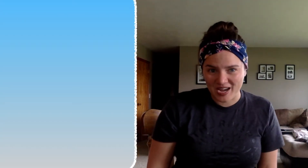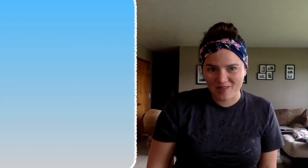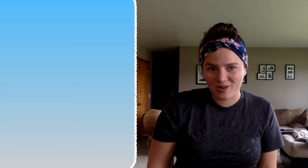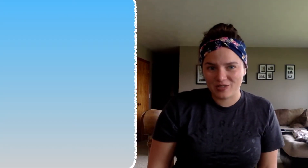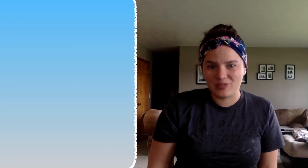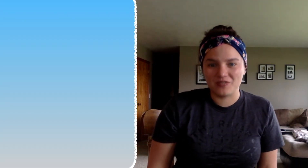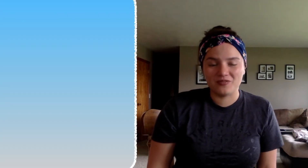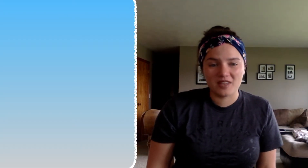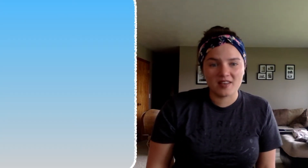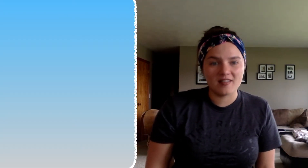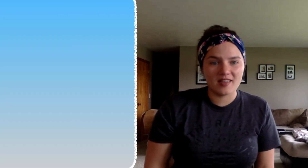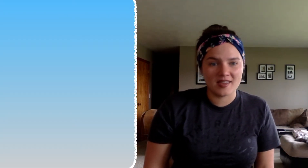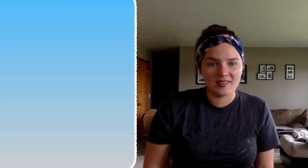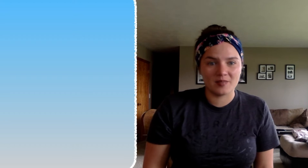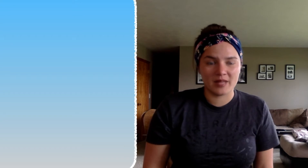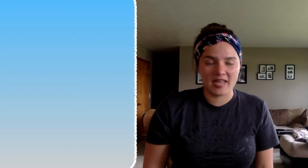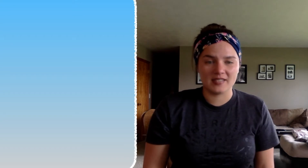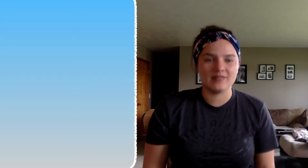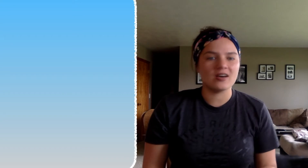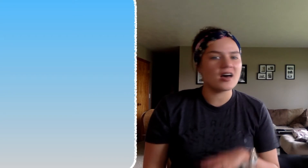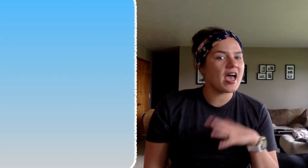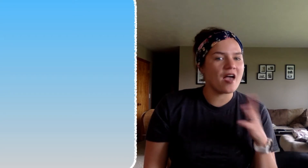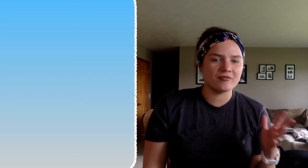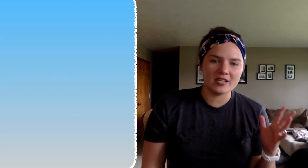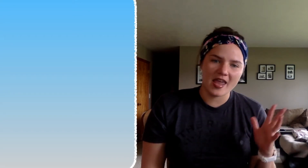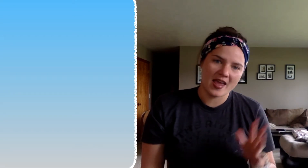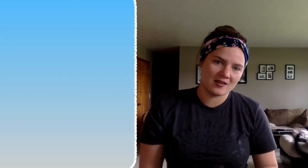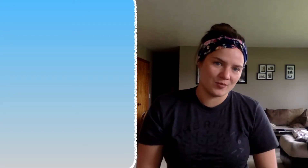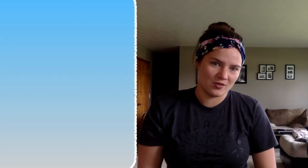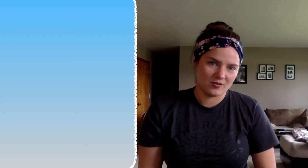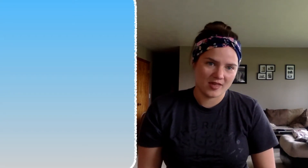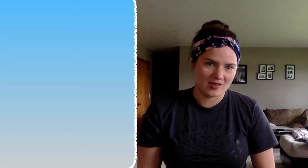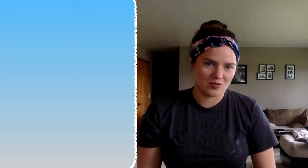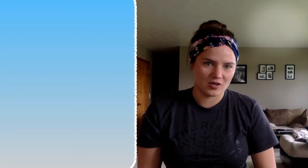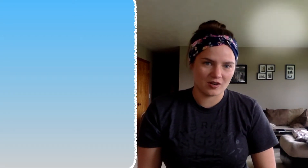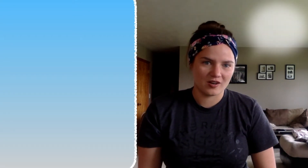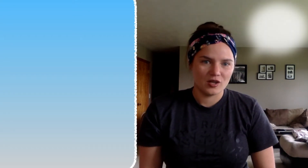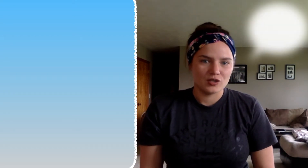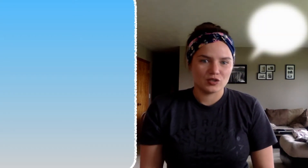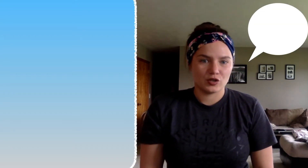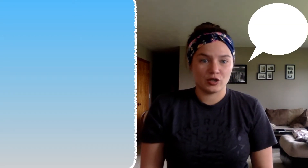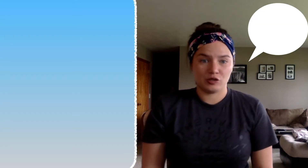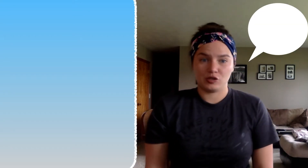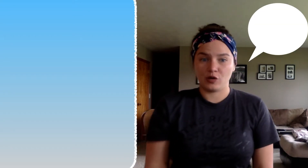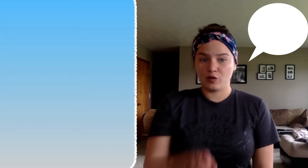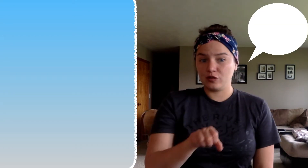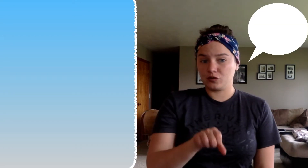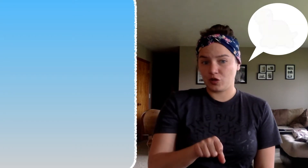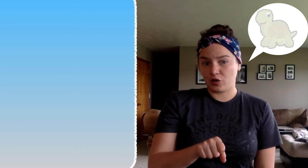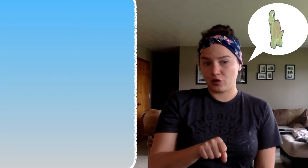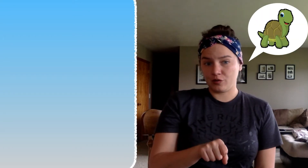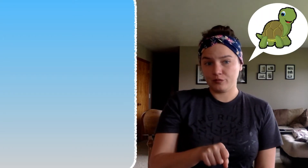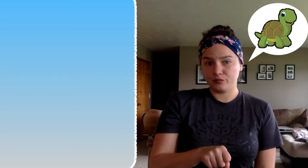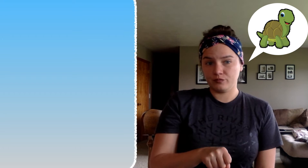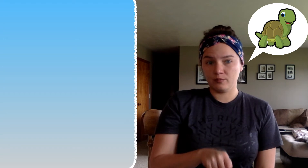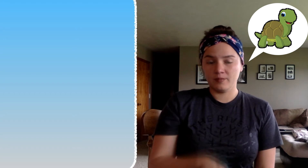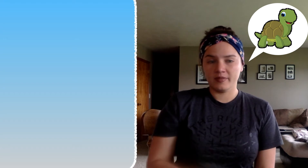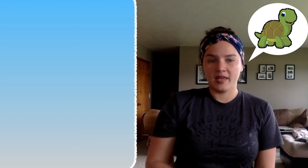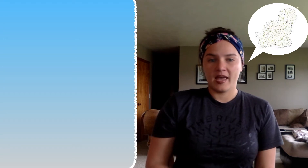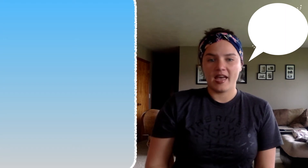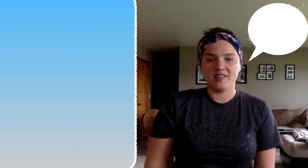time I want you to fill in the blanks of every animal that you hear. So you're gonna start with turtle